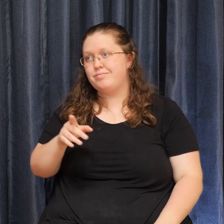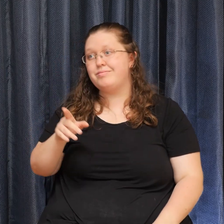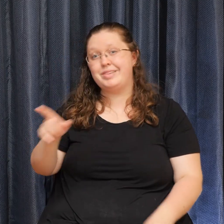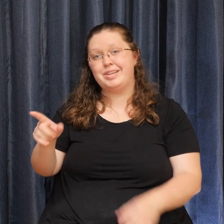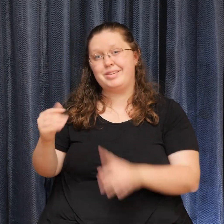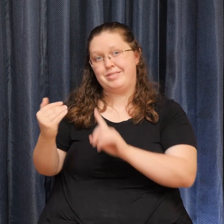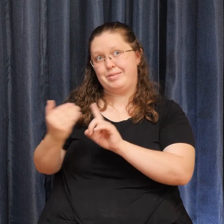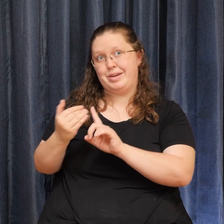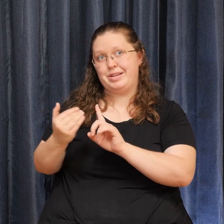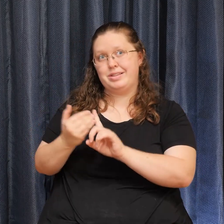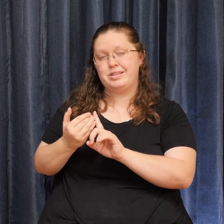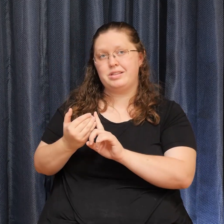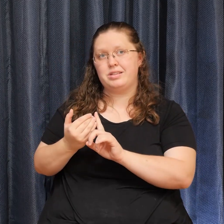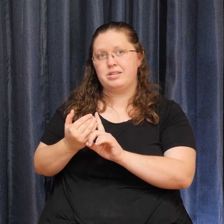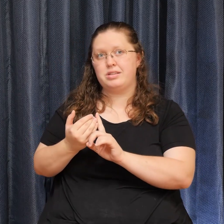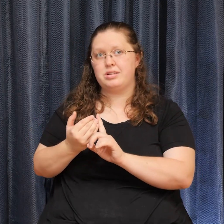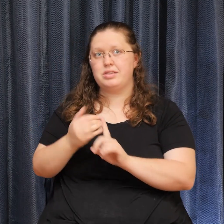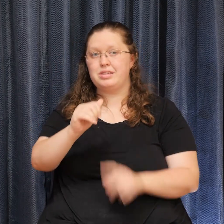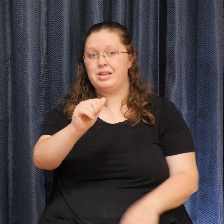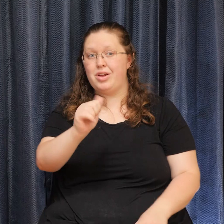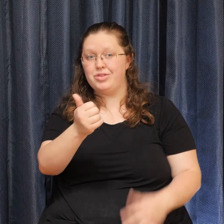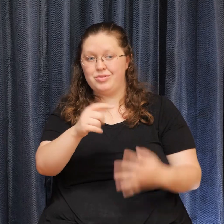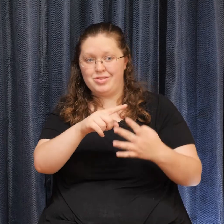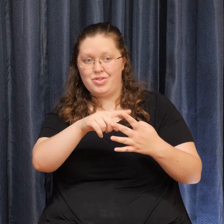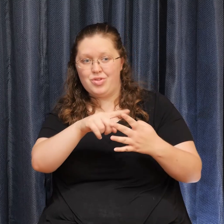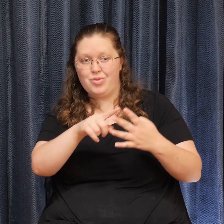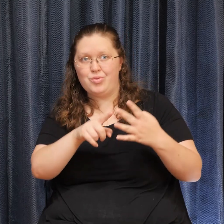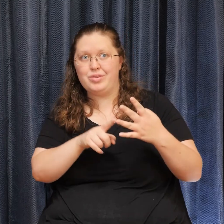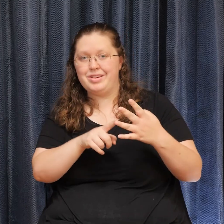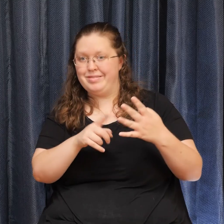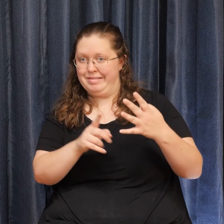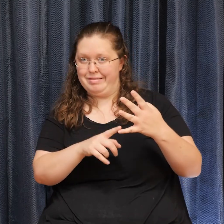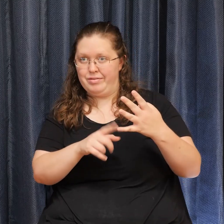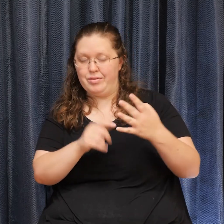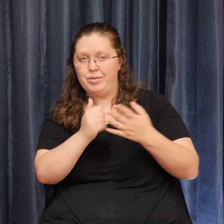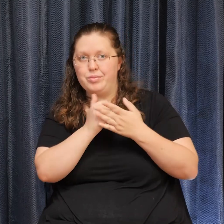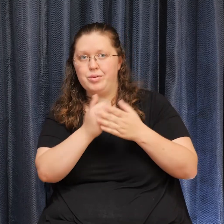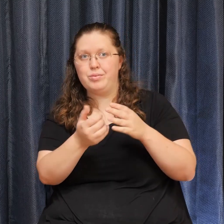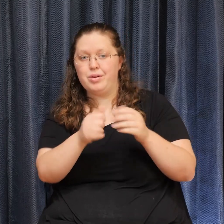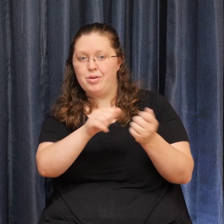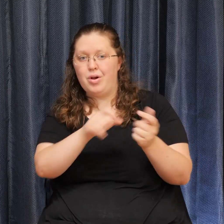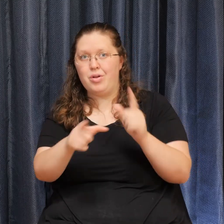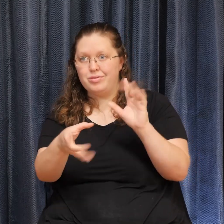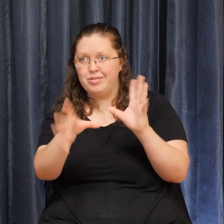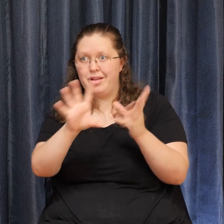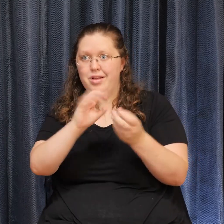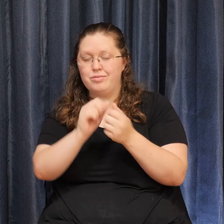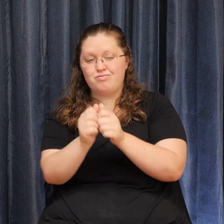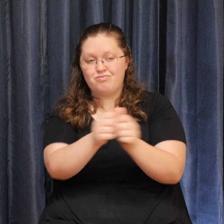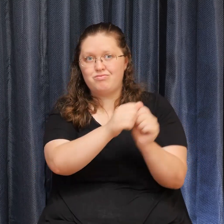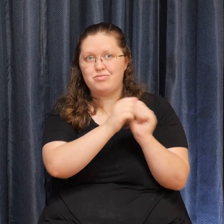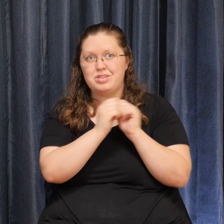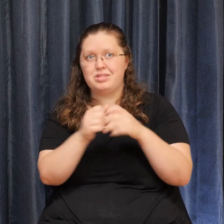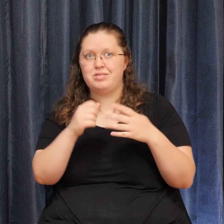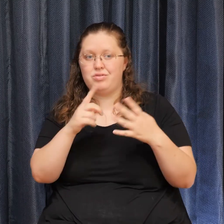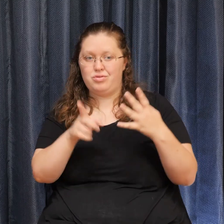Knits the other Three together The fourth agreement Is about The action Of the first three